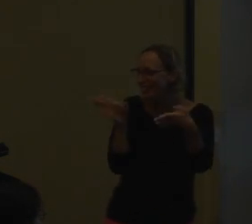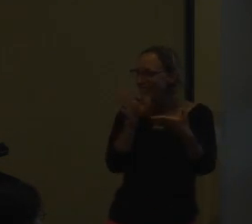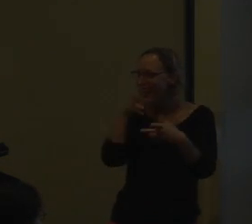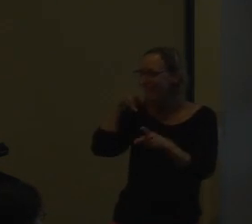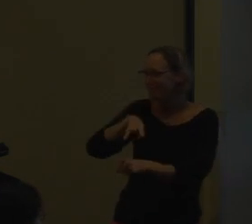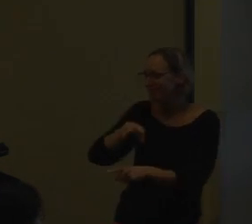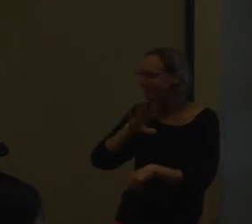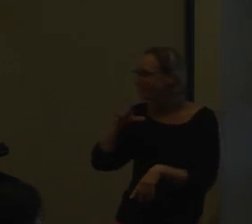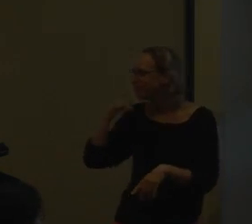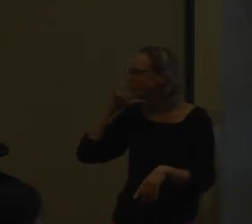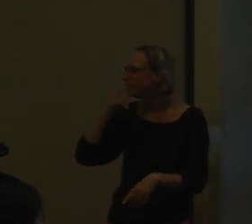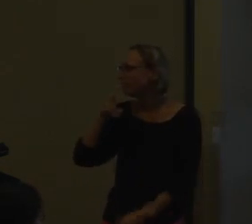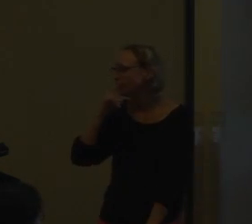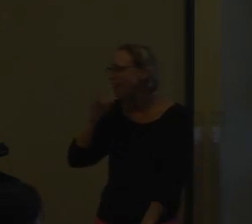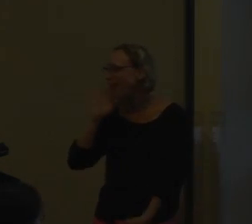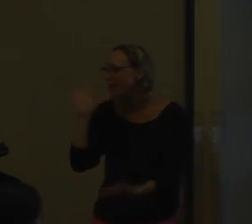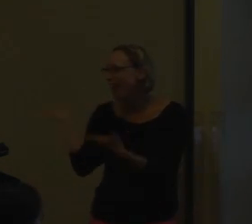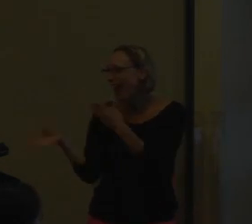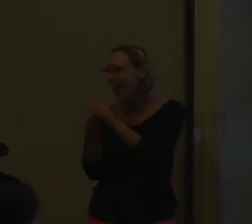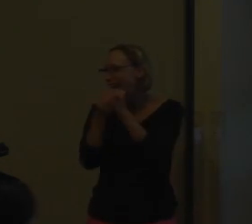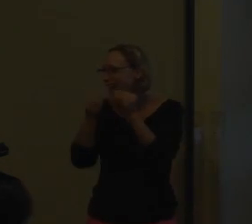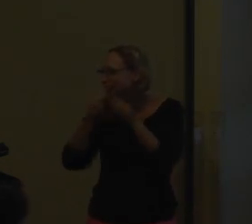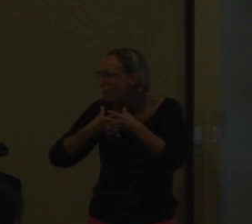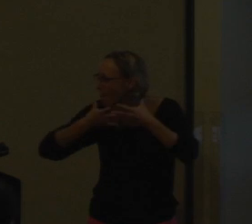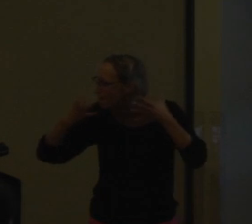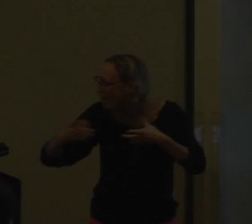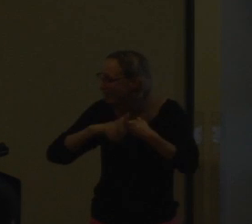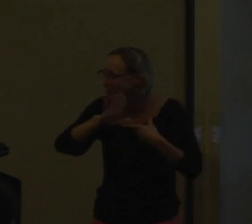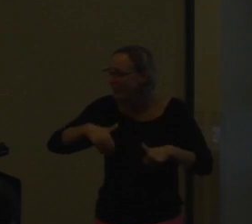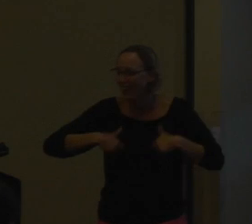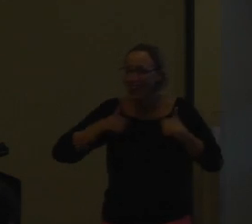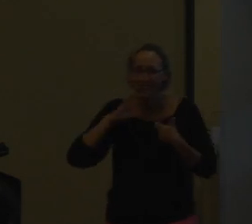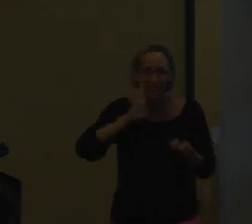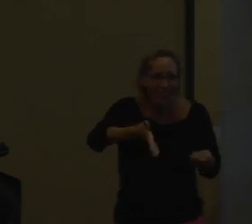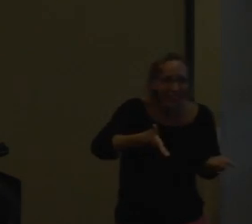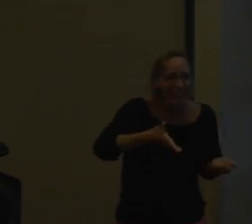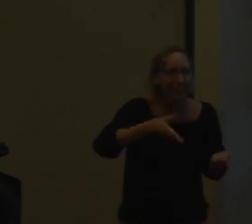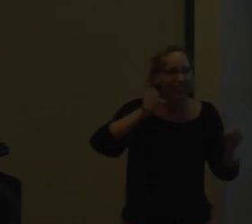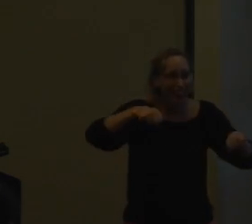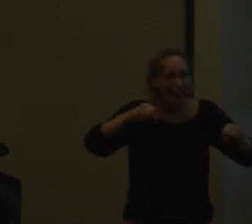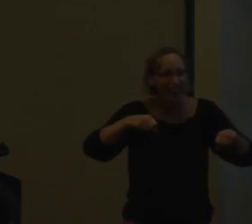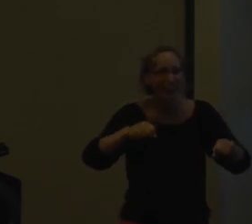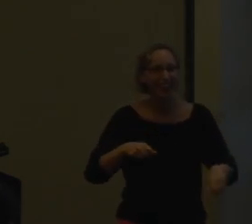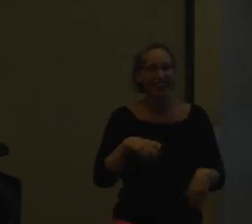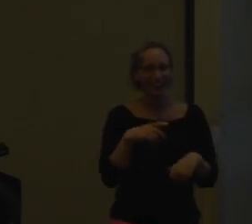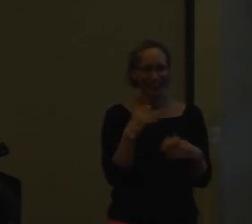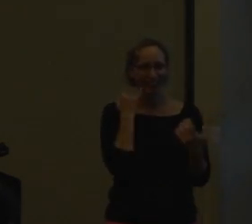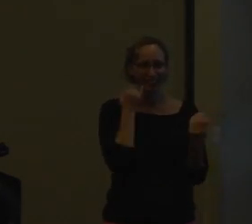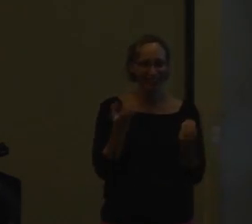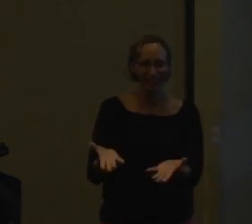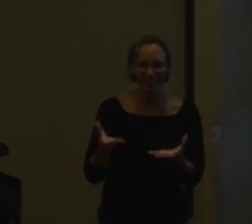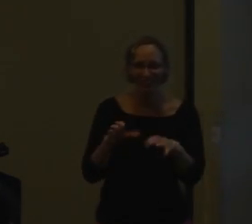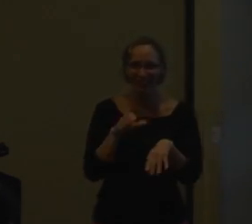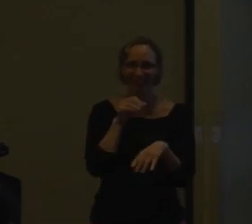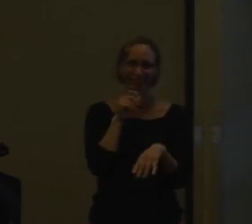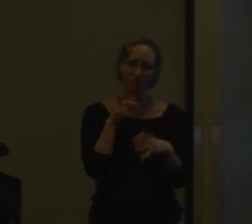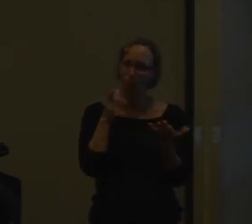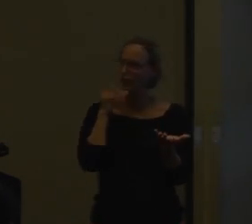encouraging. And we try to shift their perception of their baby. Because their deaf baby is going to add so much value to life if given a